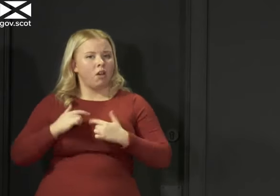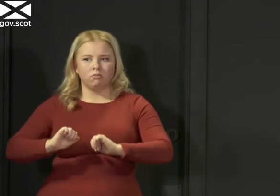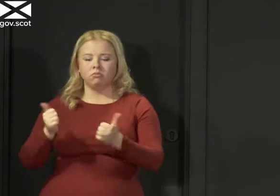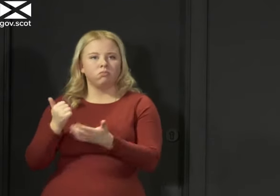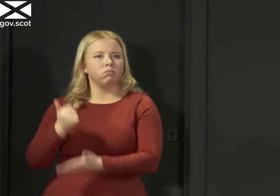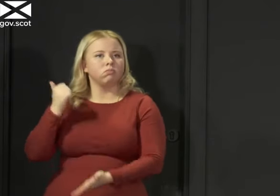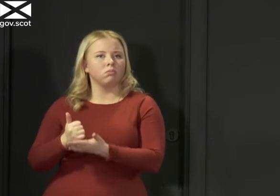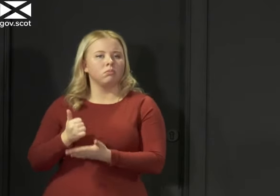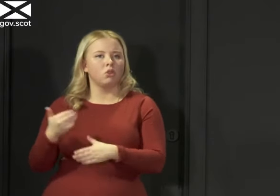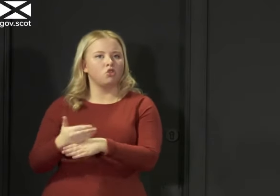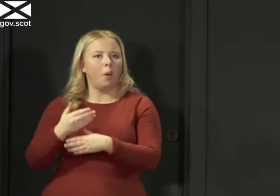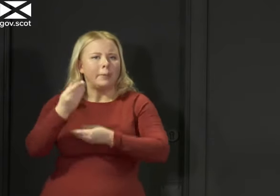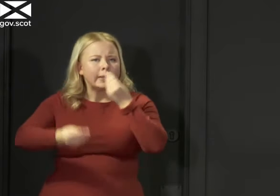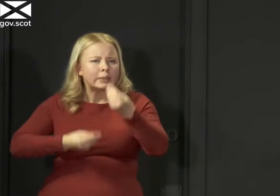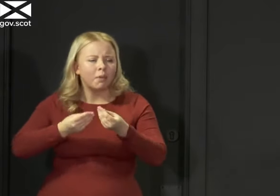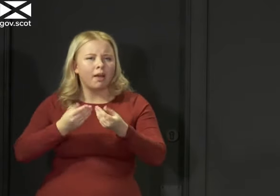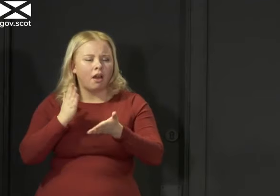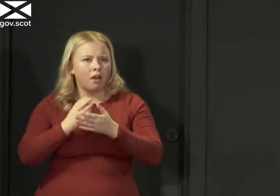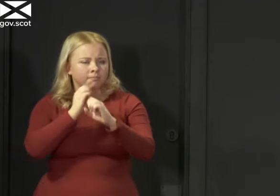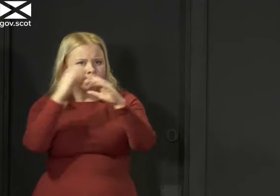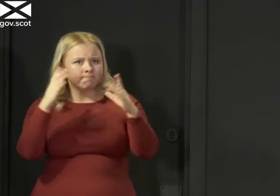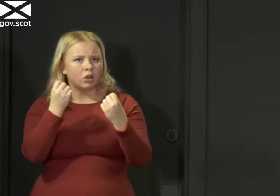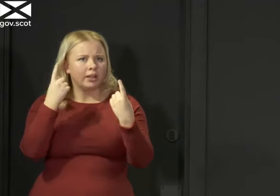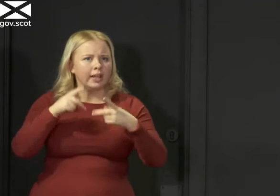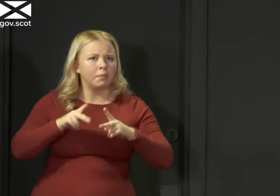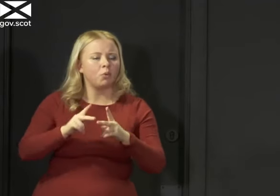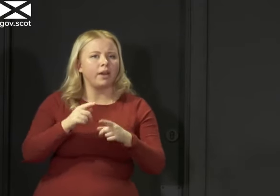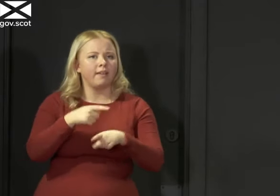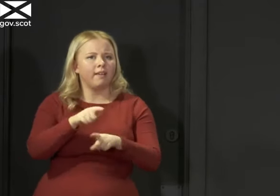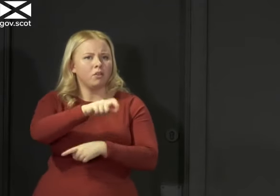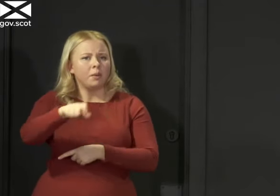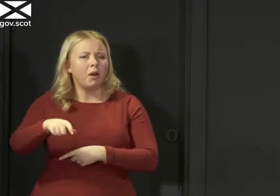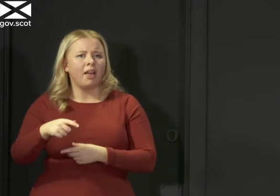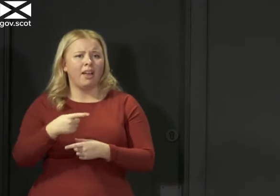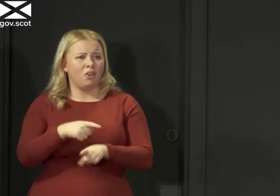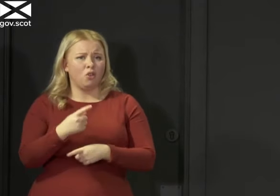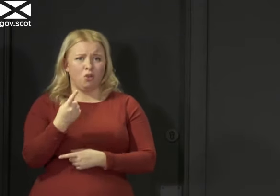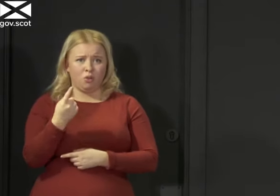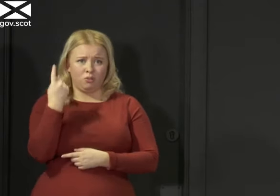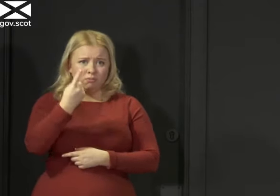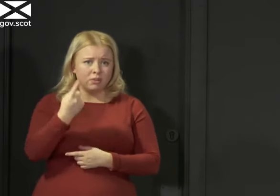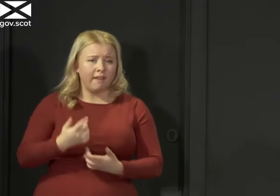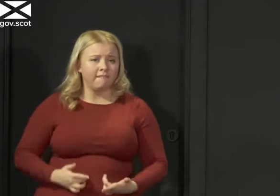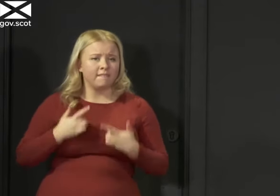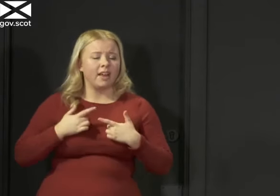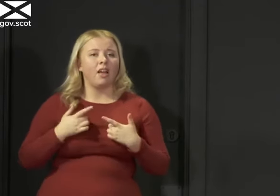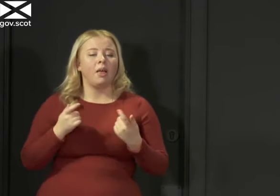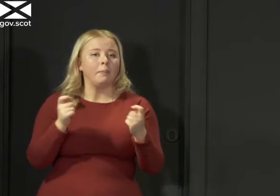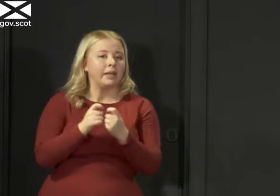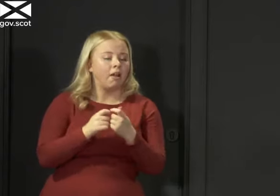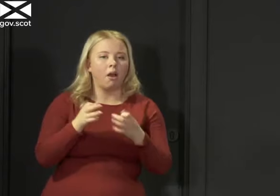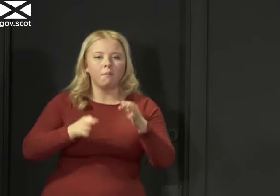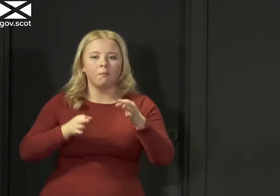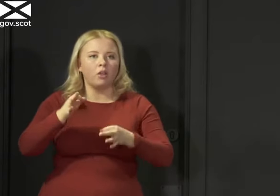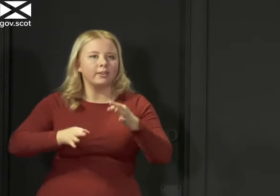explaining some of this in a really understandable way for the population. And anybody who thinks right now, media or politician,